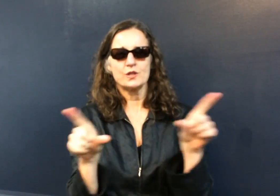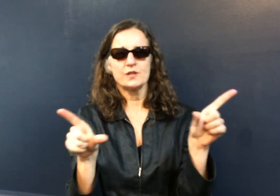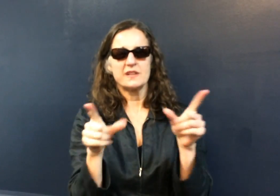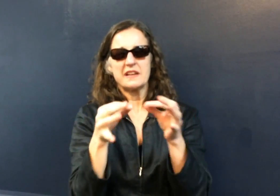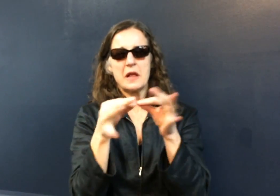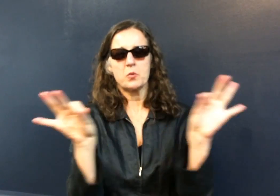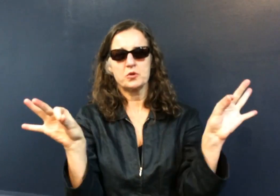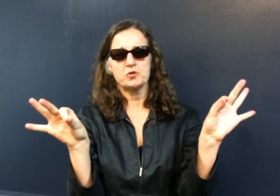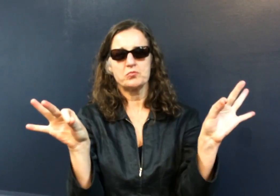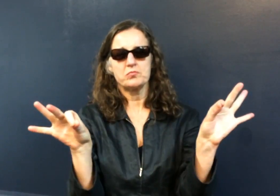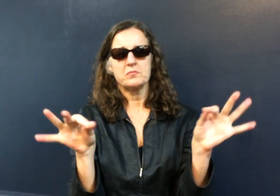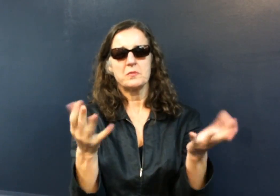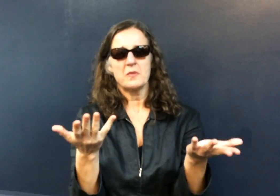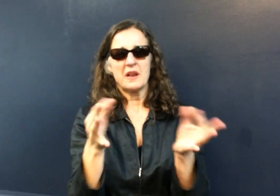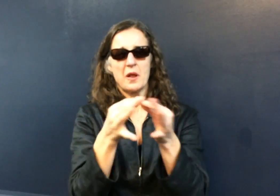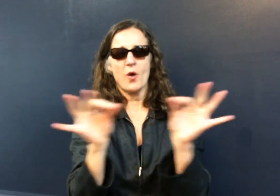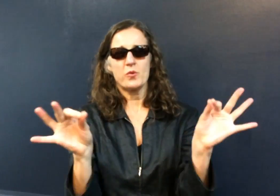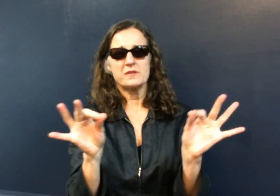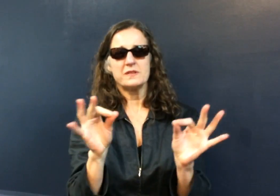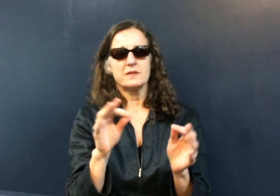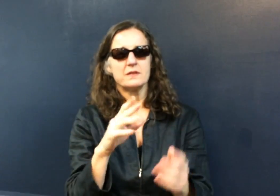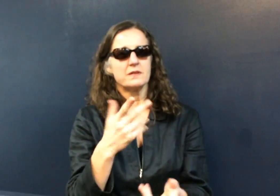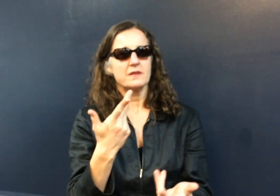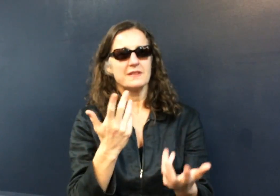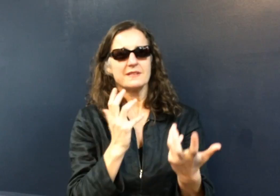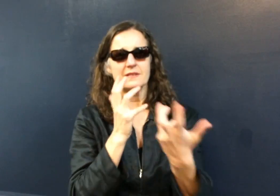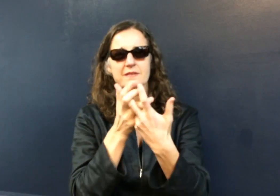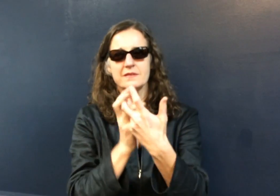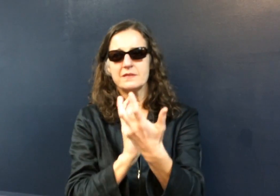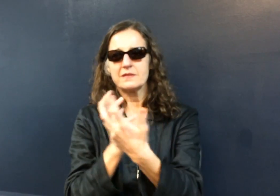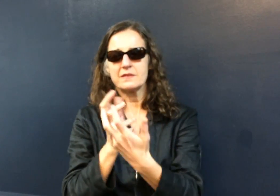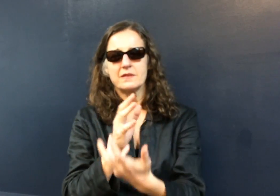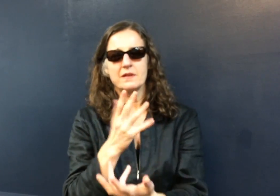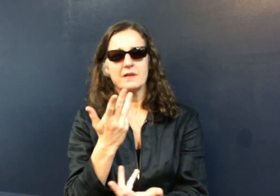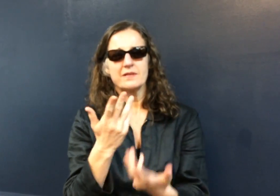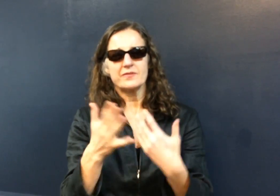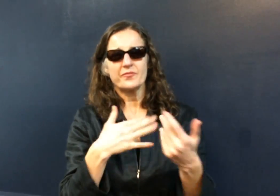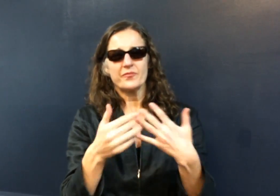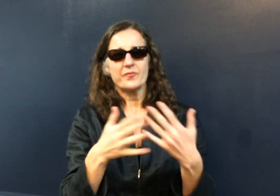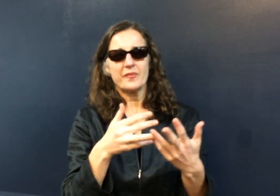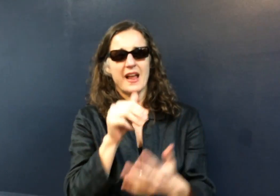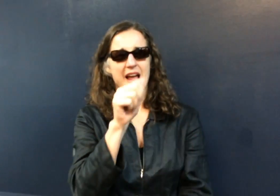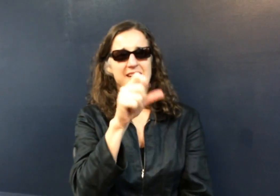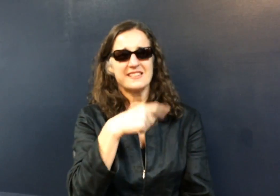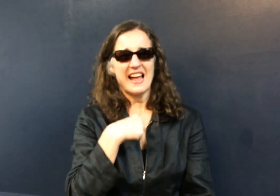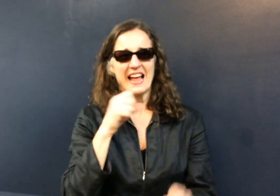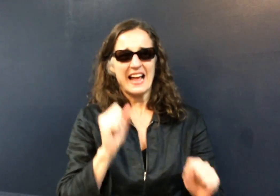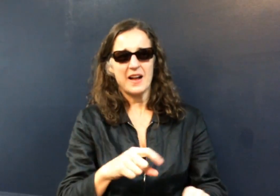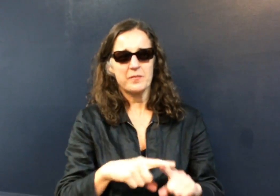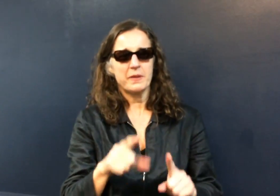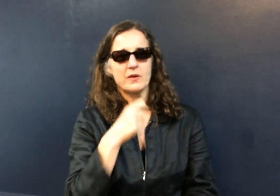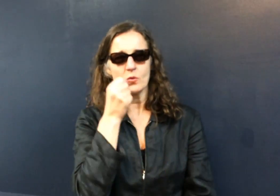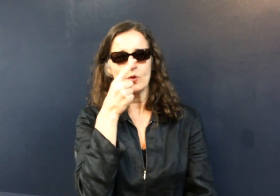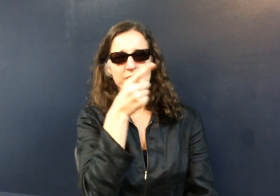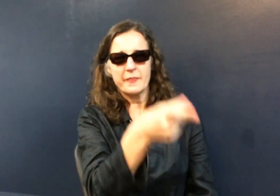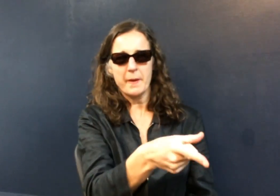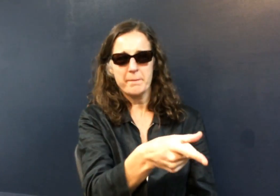was difficult. I could sign, but I couldn't see the other person signing. I couldn't lipread any longer.